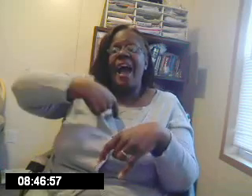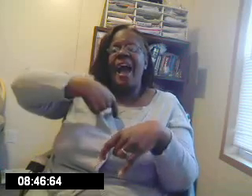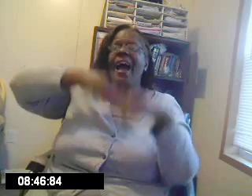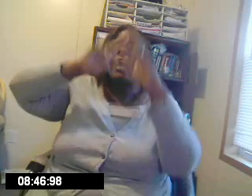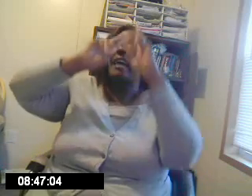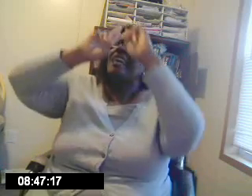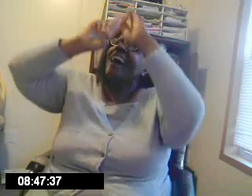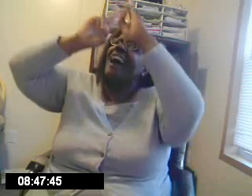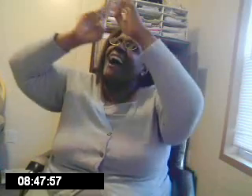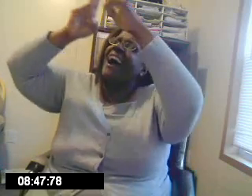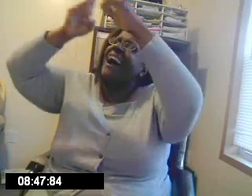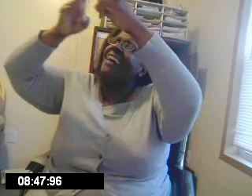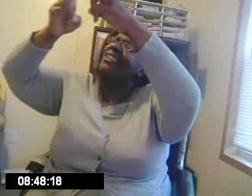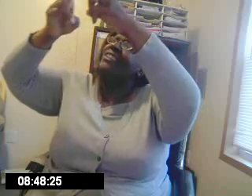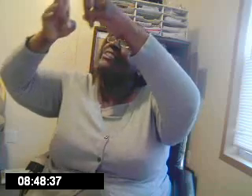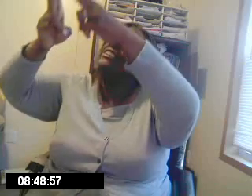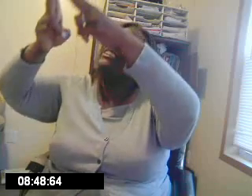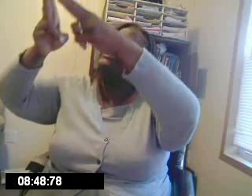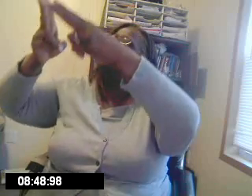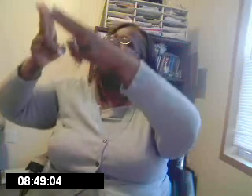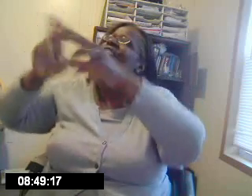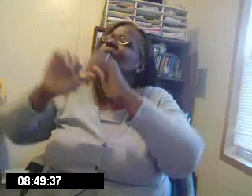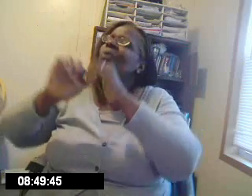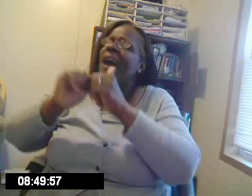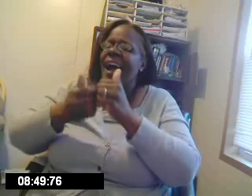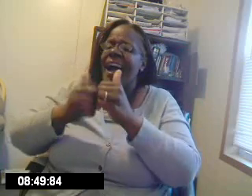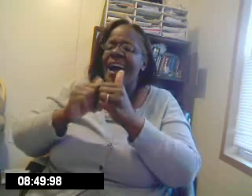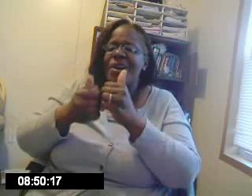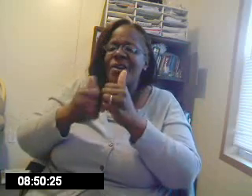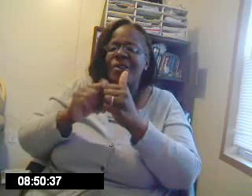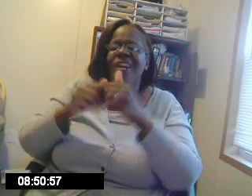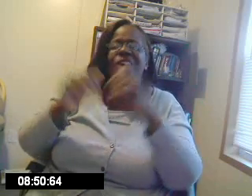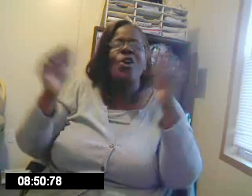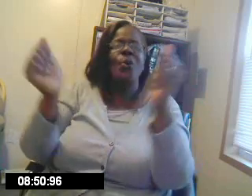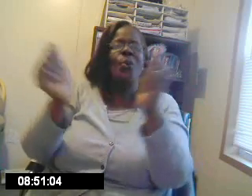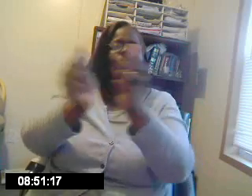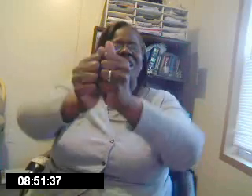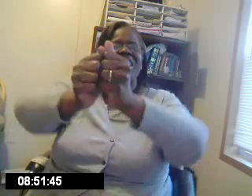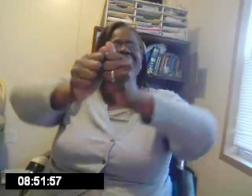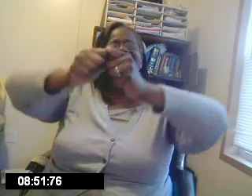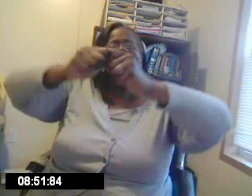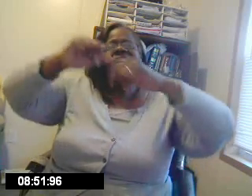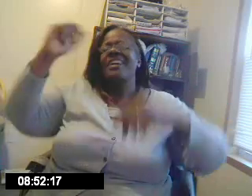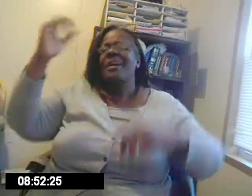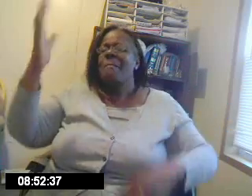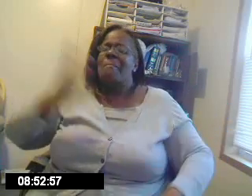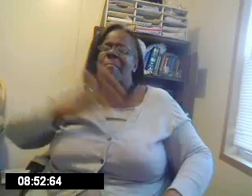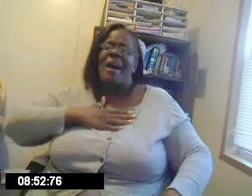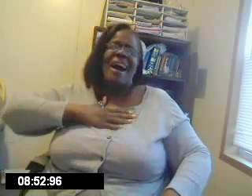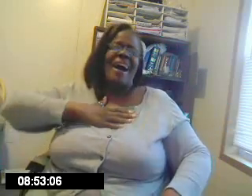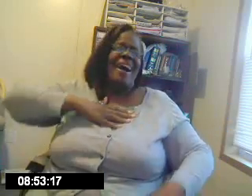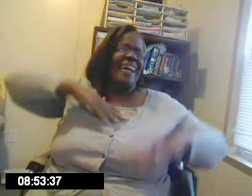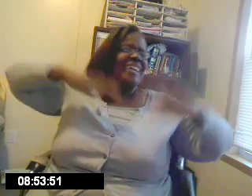I. Honor. You. How. With. My.